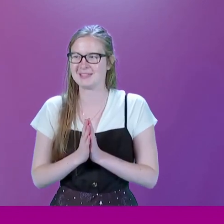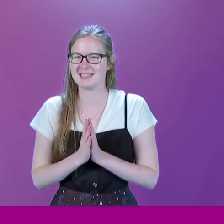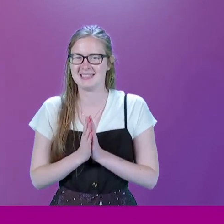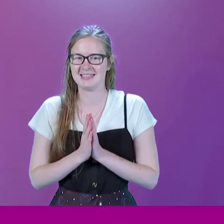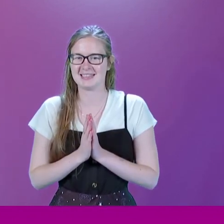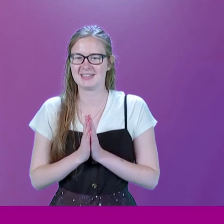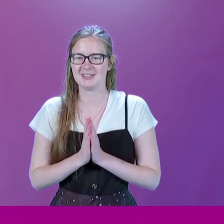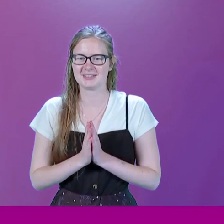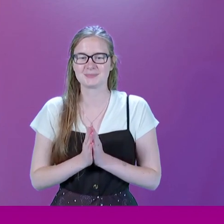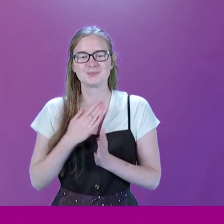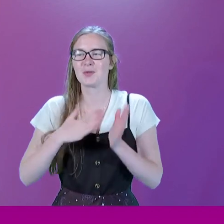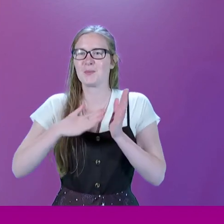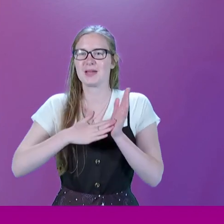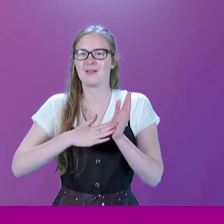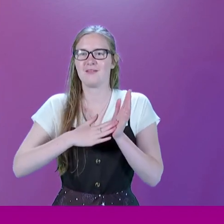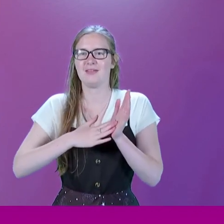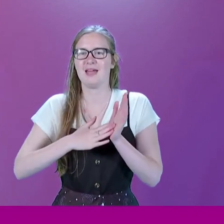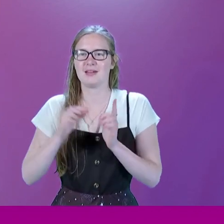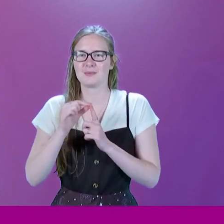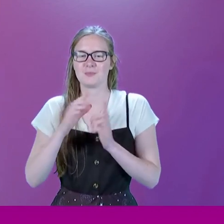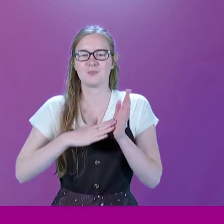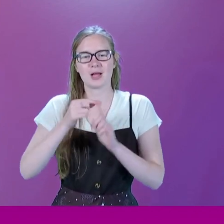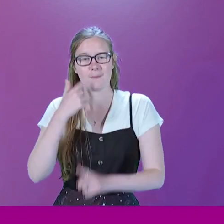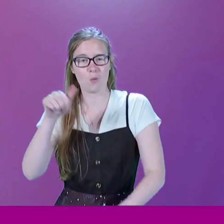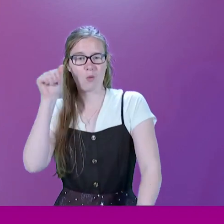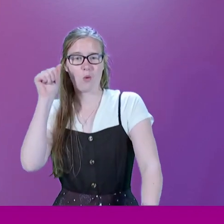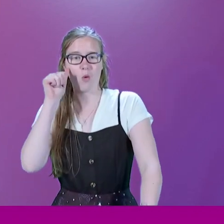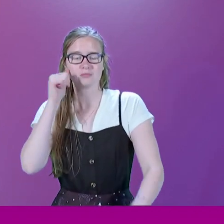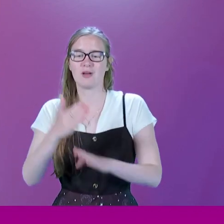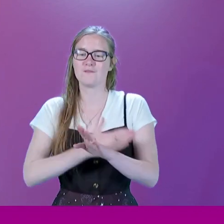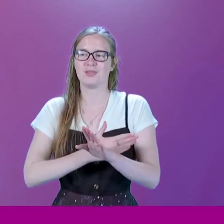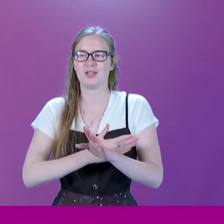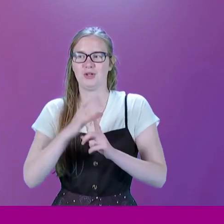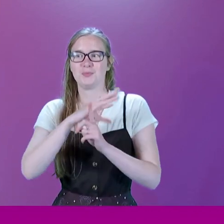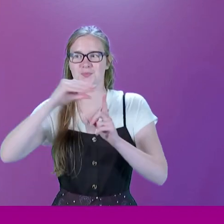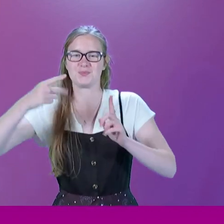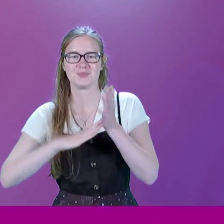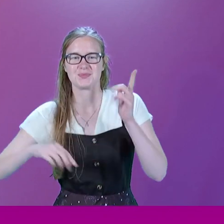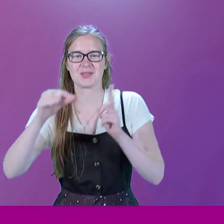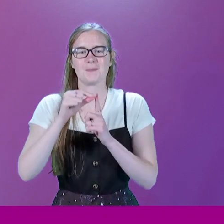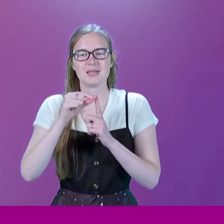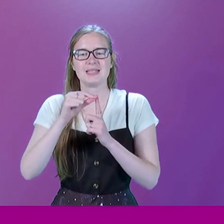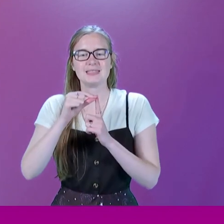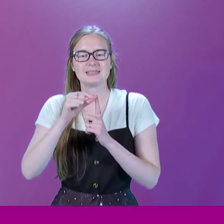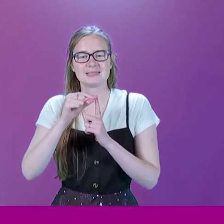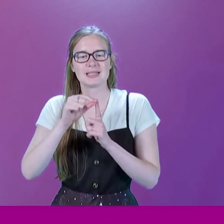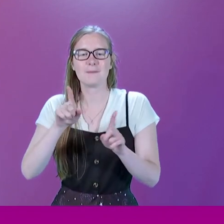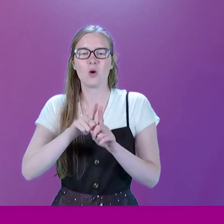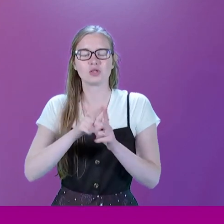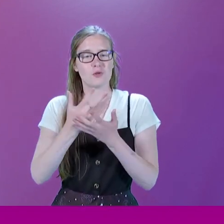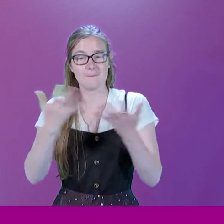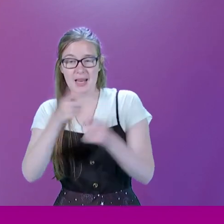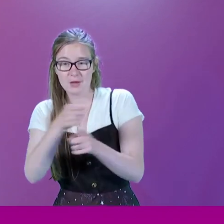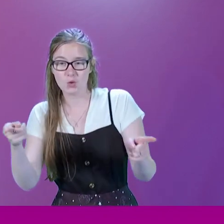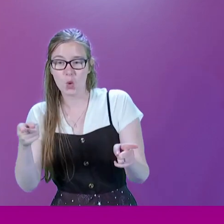So, Michael is probably well known to you as a former Conservative MP, but for many